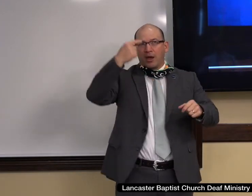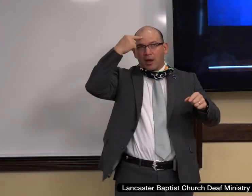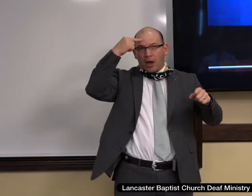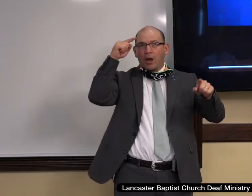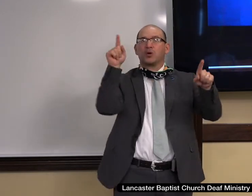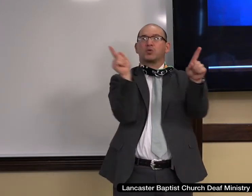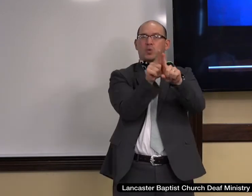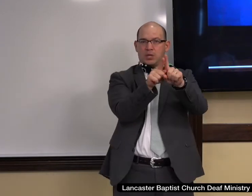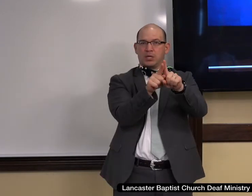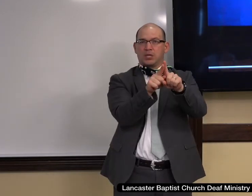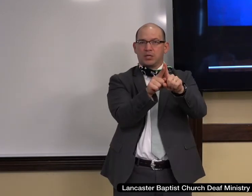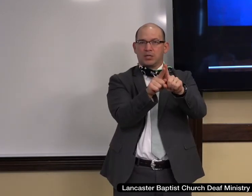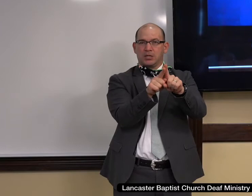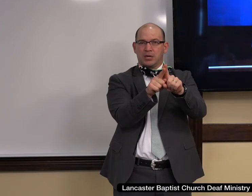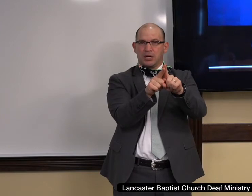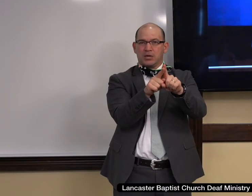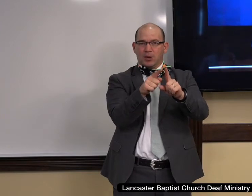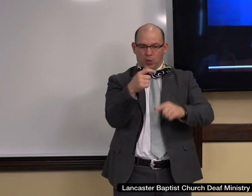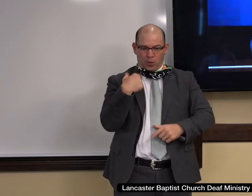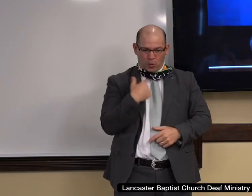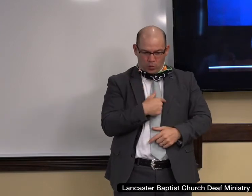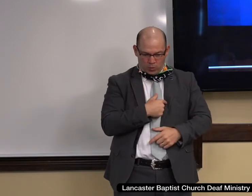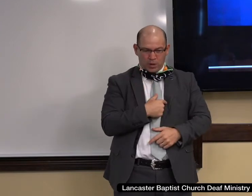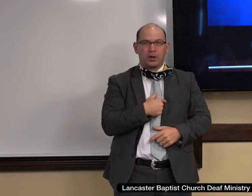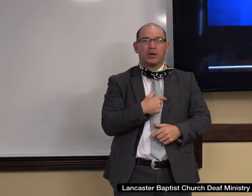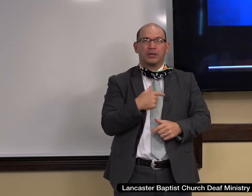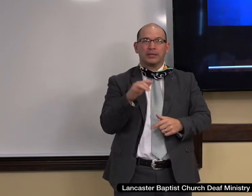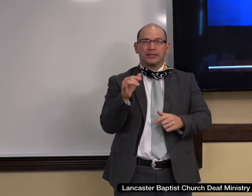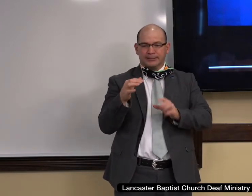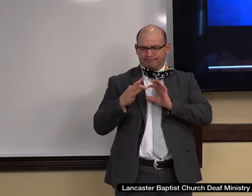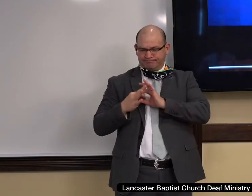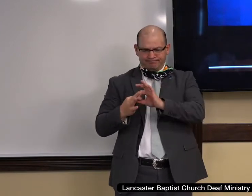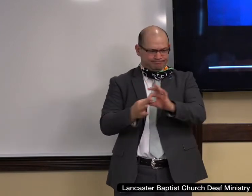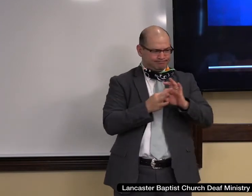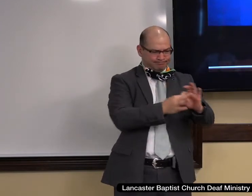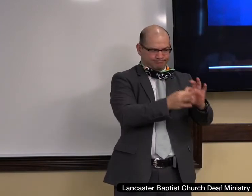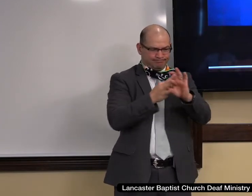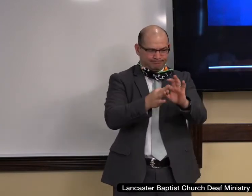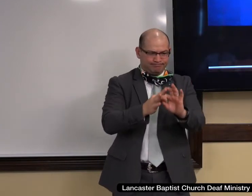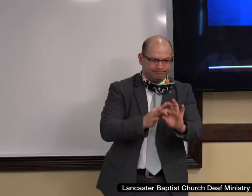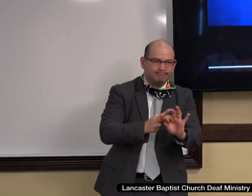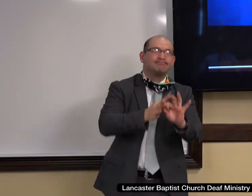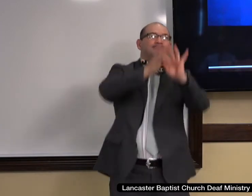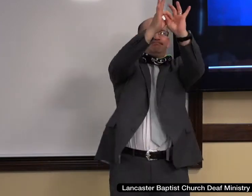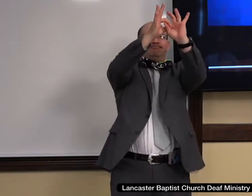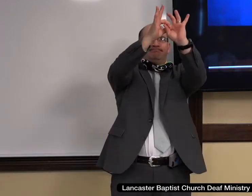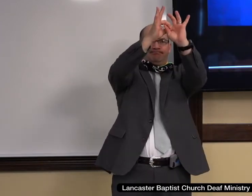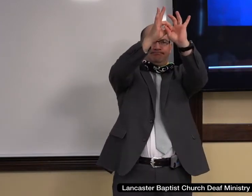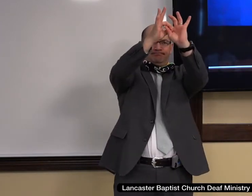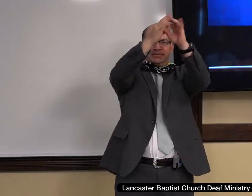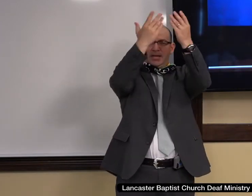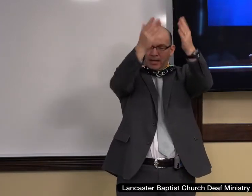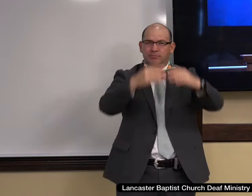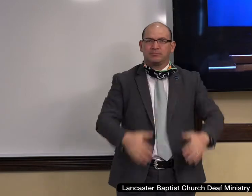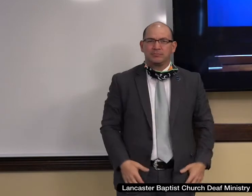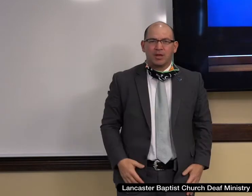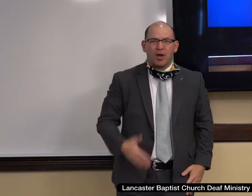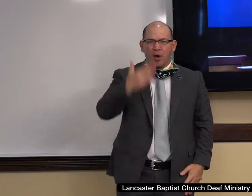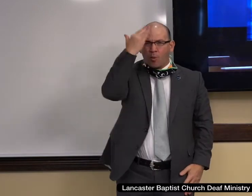fitly framed together. We are fitly framed together. We are joined closely. Now, why are we here right